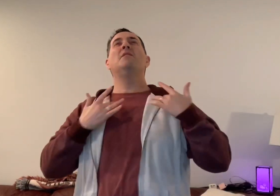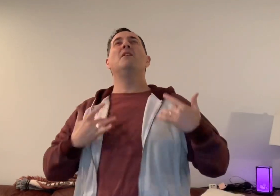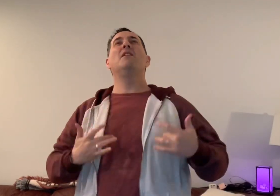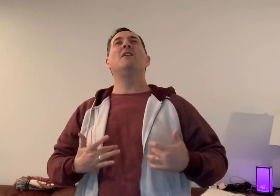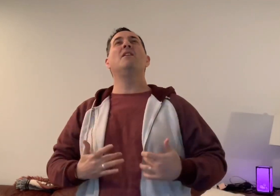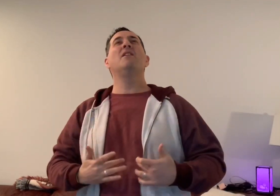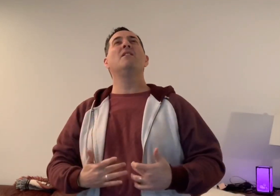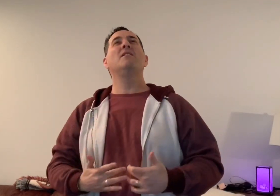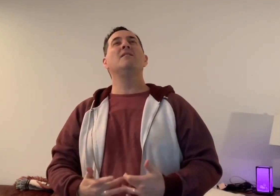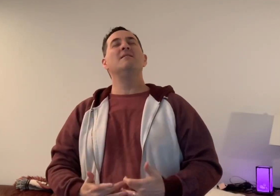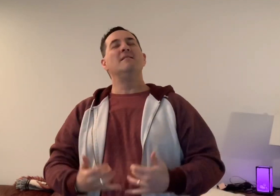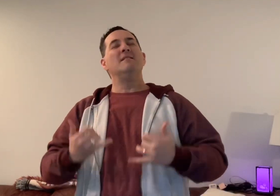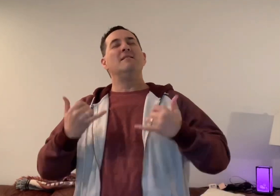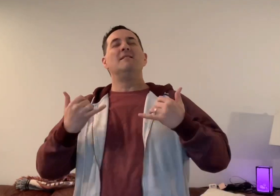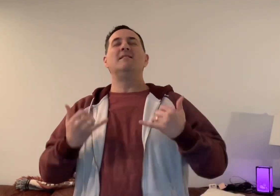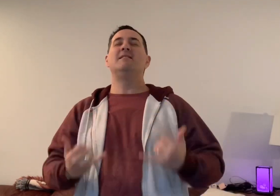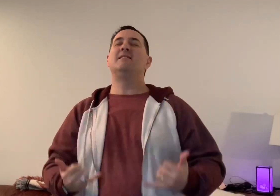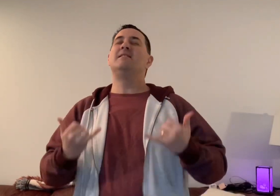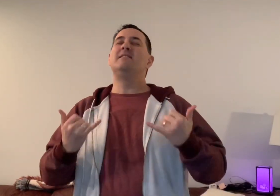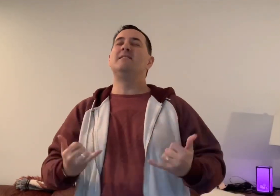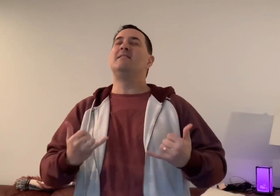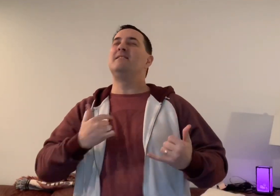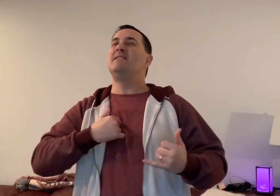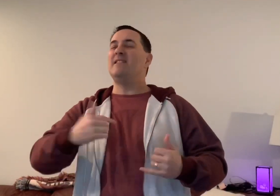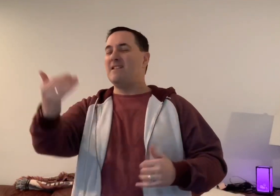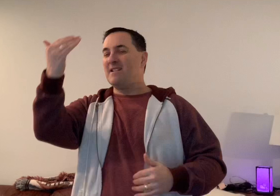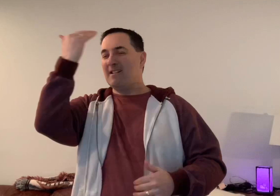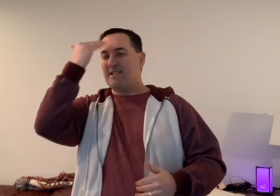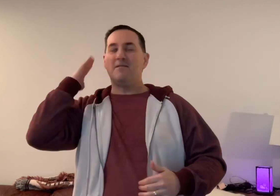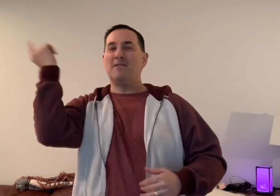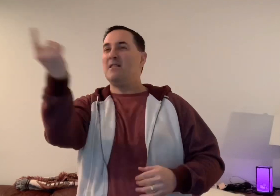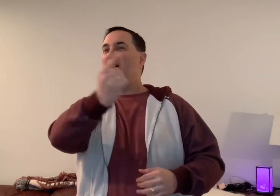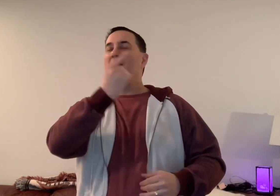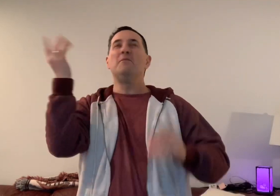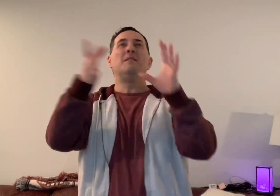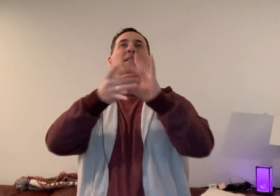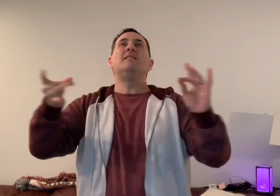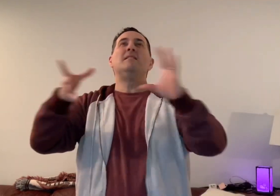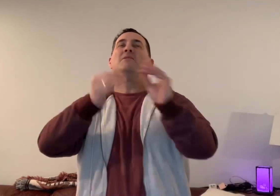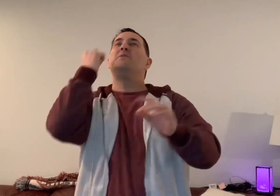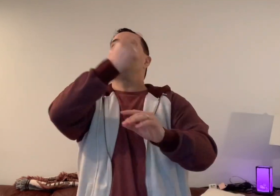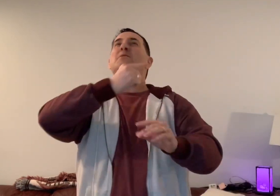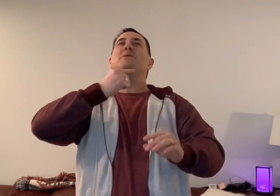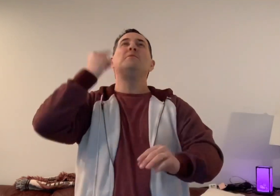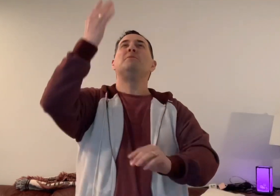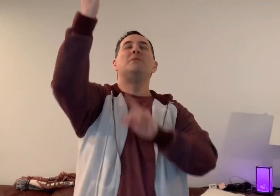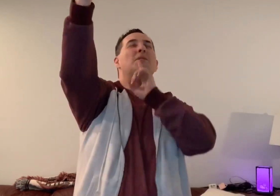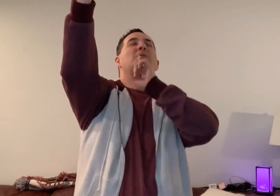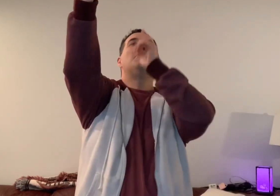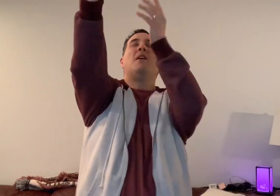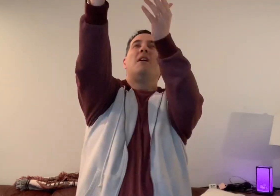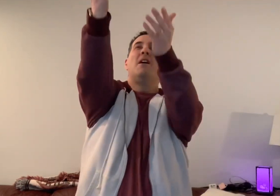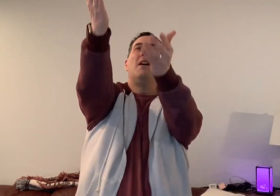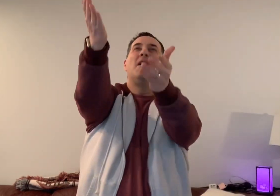heart And I know that I'll always tell of who you are